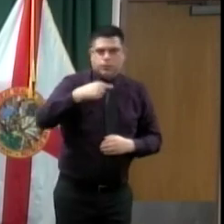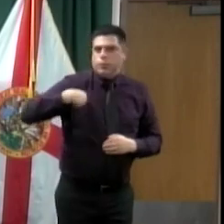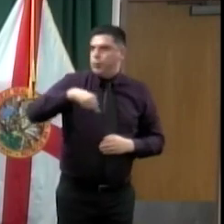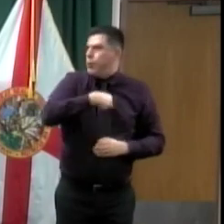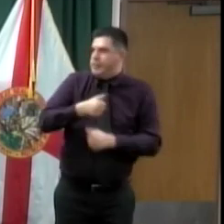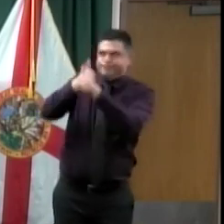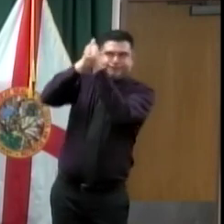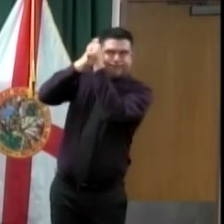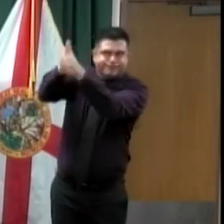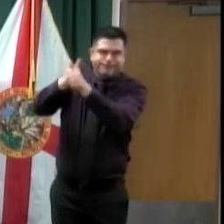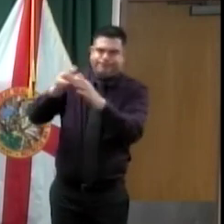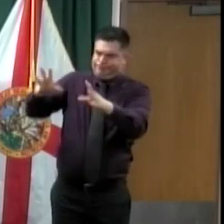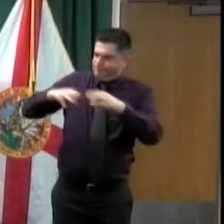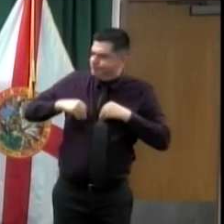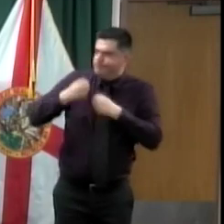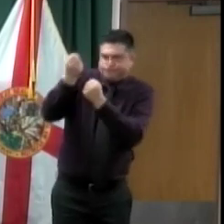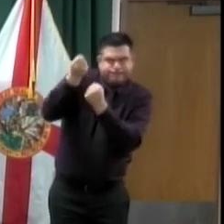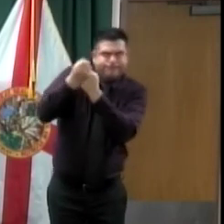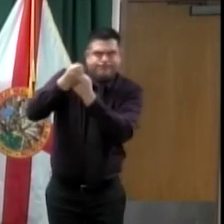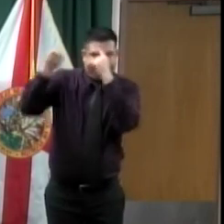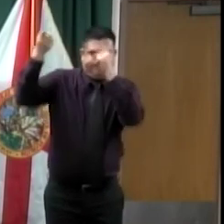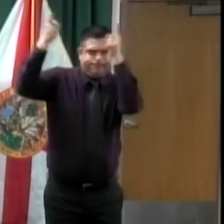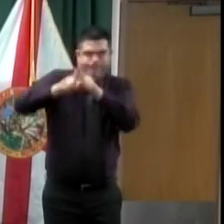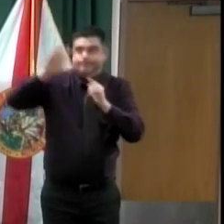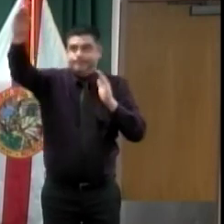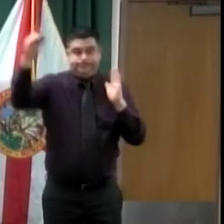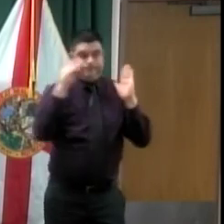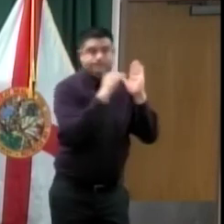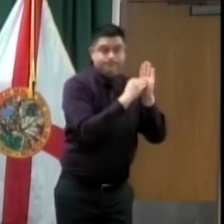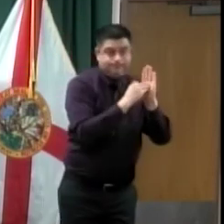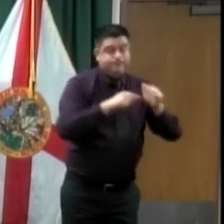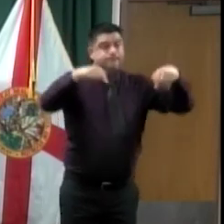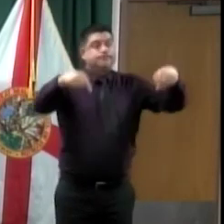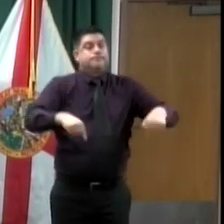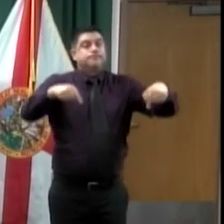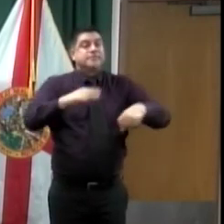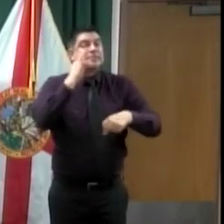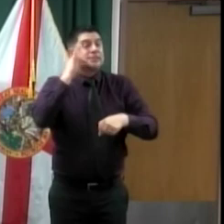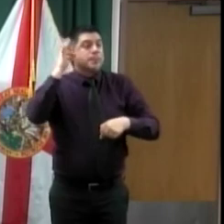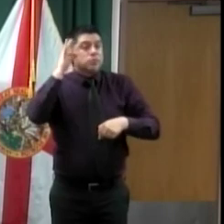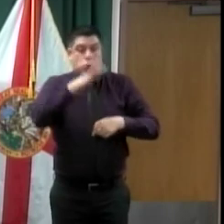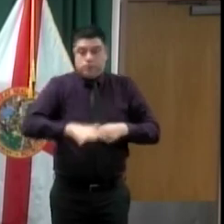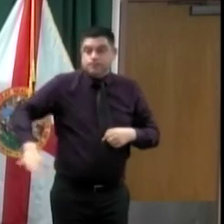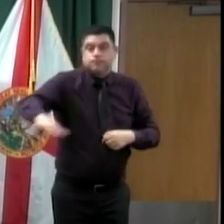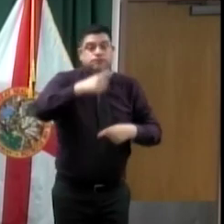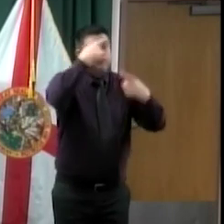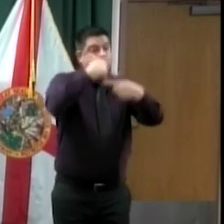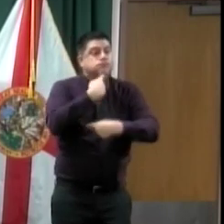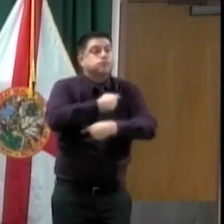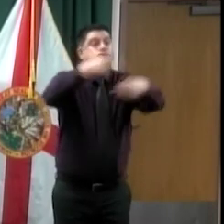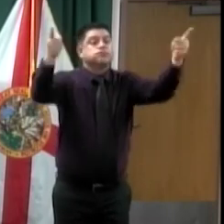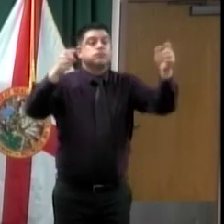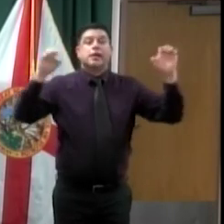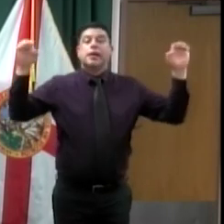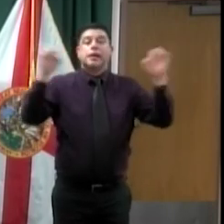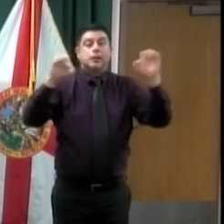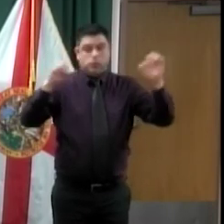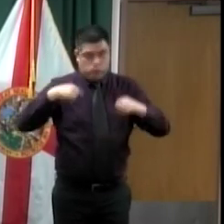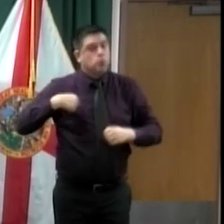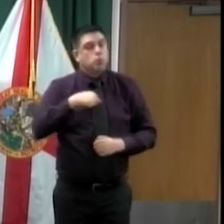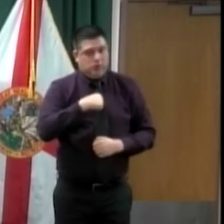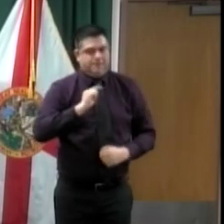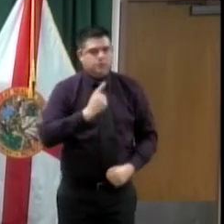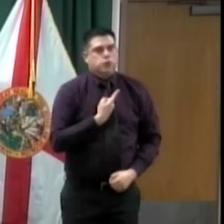We were also the first to do a social distancing that really, we believe, and all